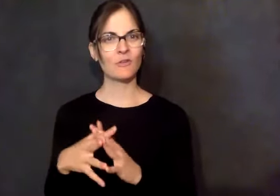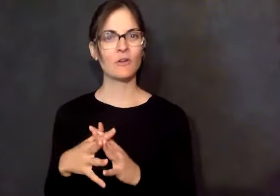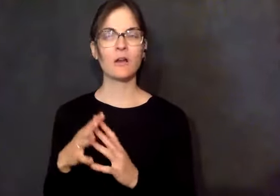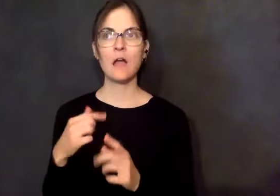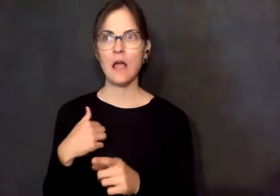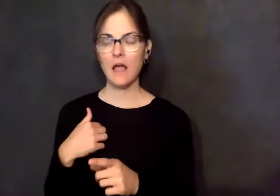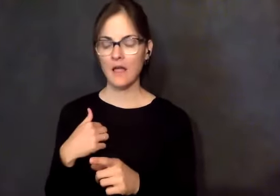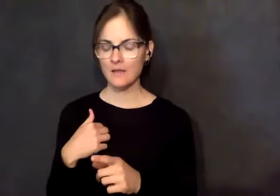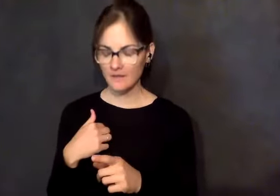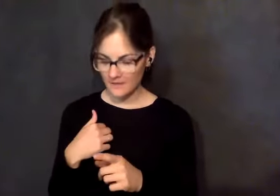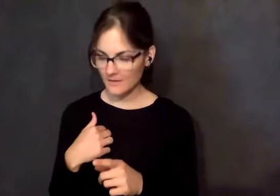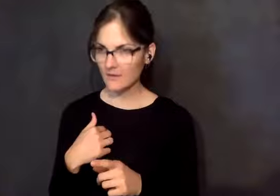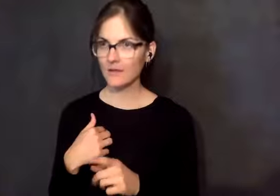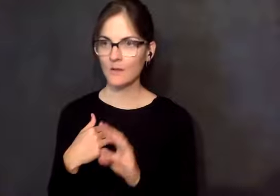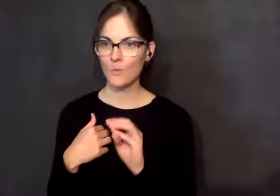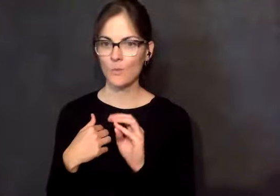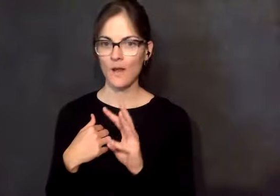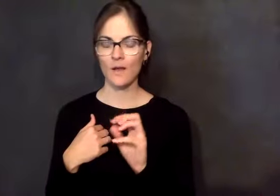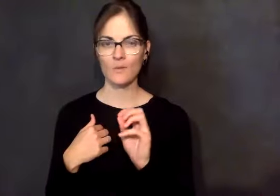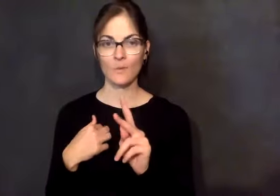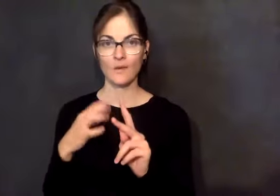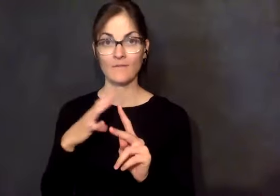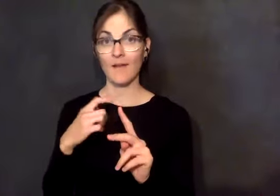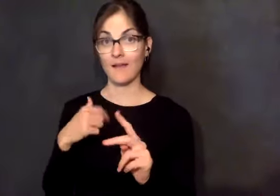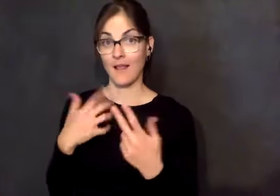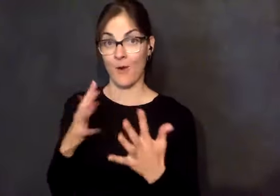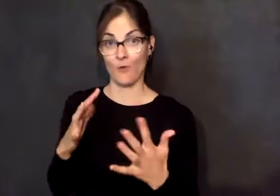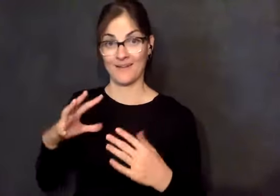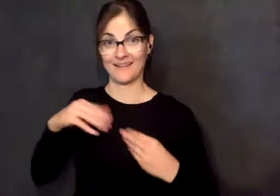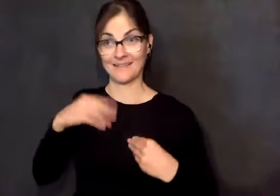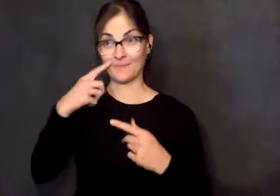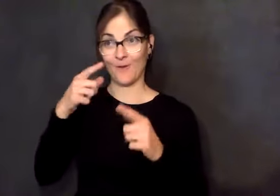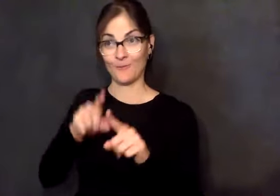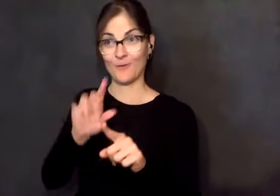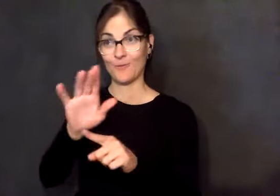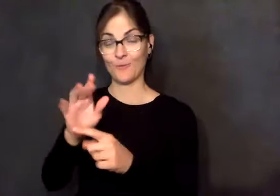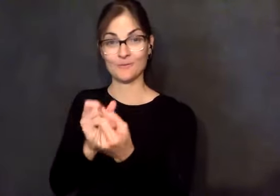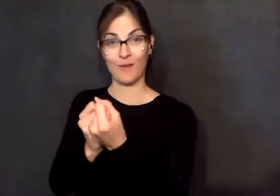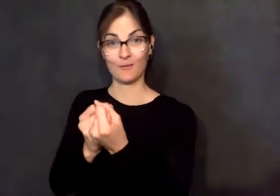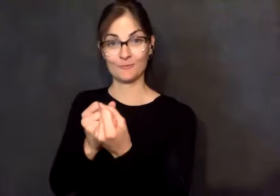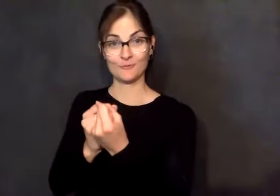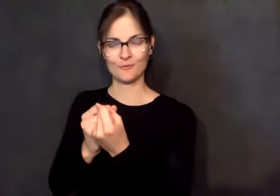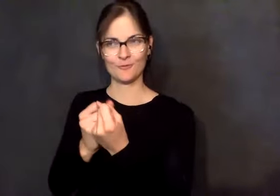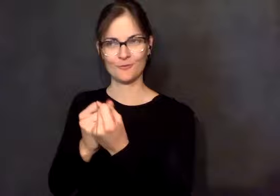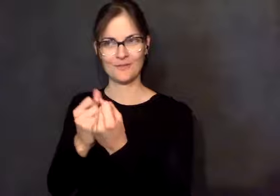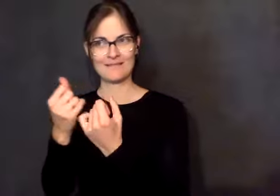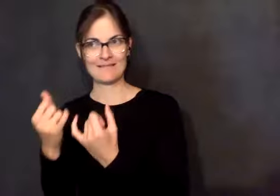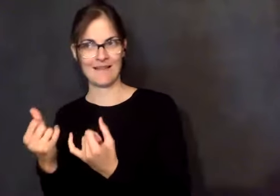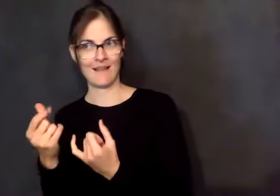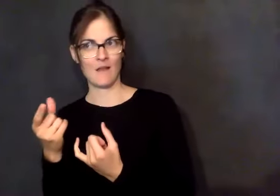to dive in there with him. He didn't need that. He needed somebody to kind of be positive with him, to be kind of, you know, if I